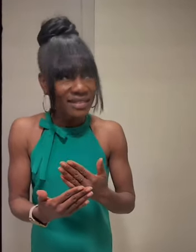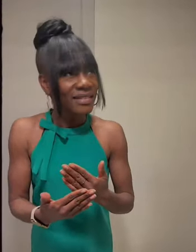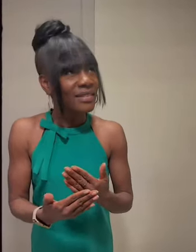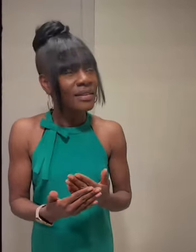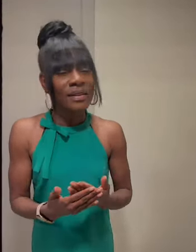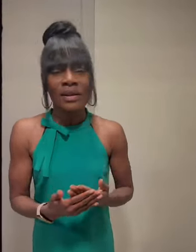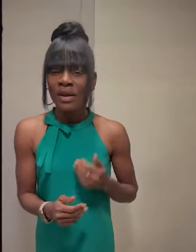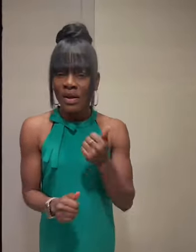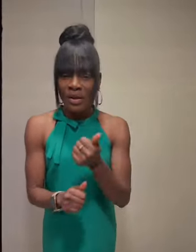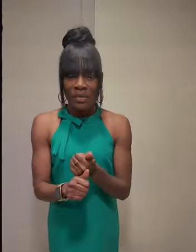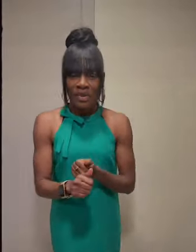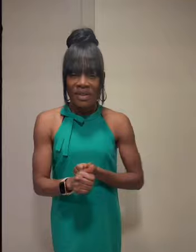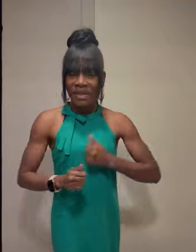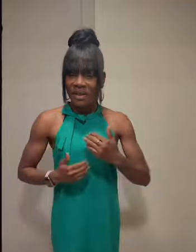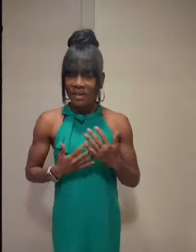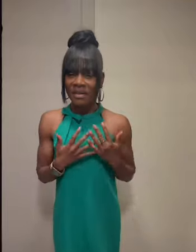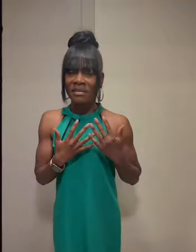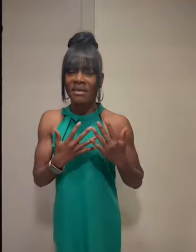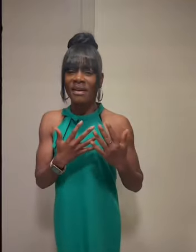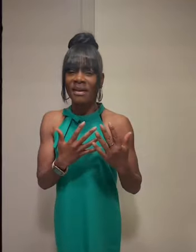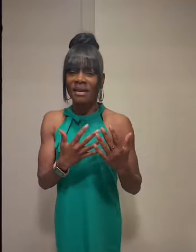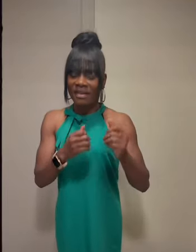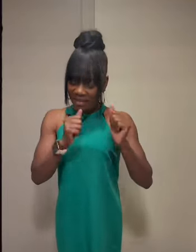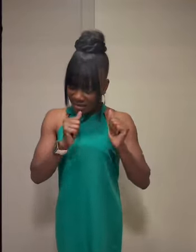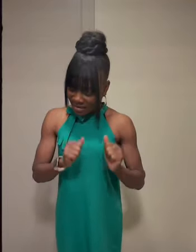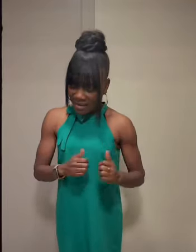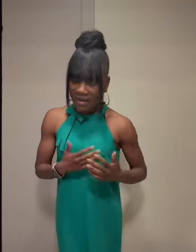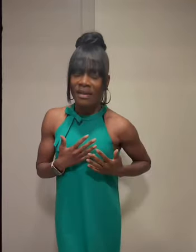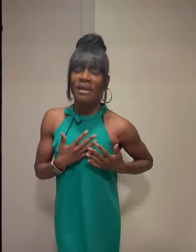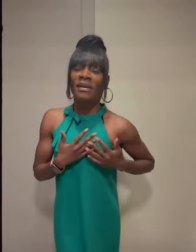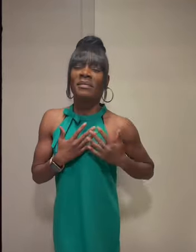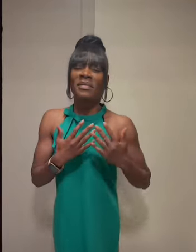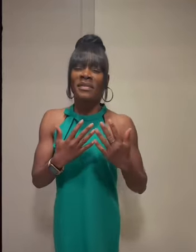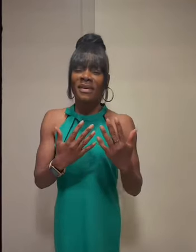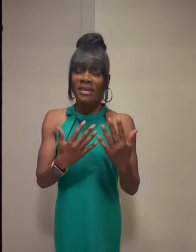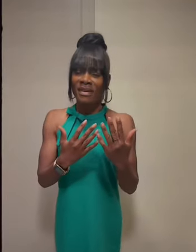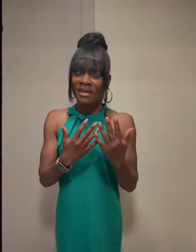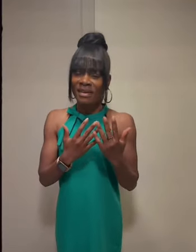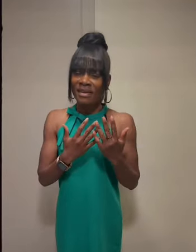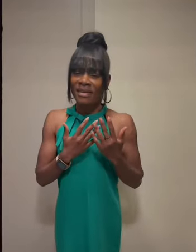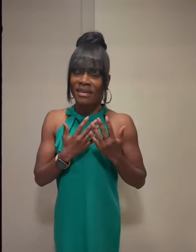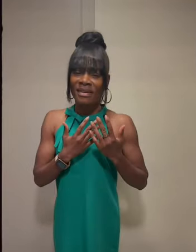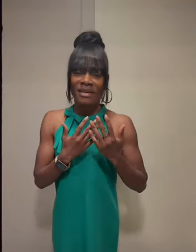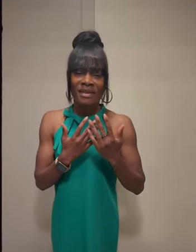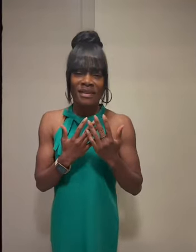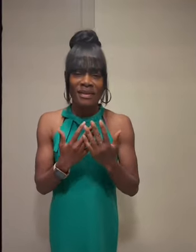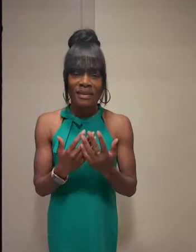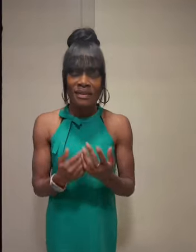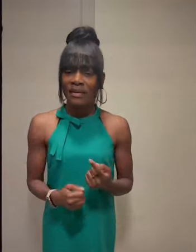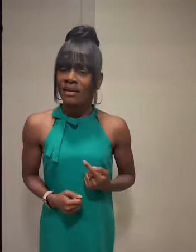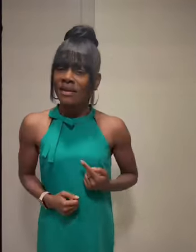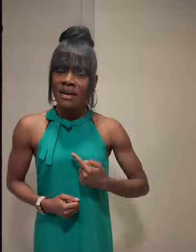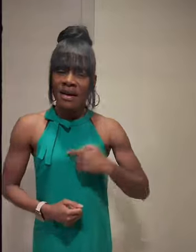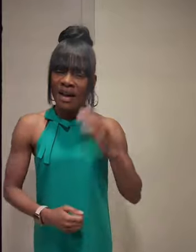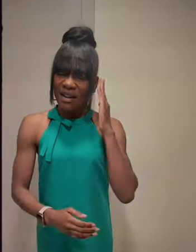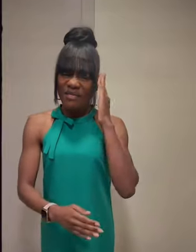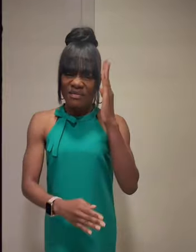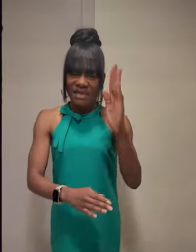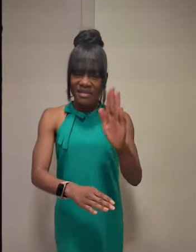With every breath that I am able Oh, I will